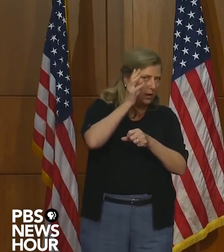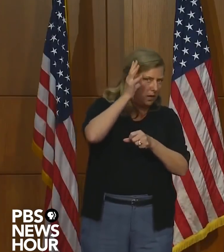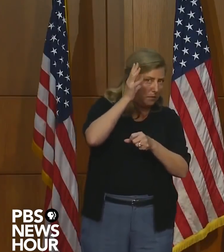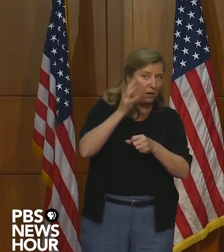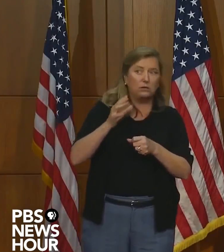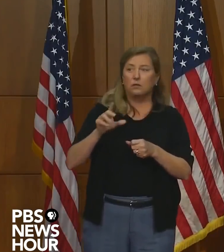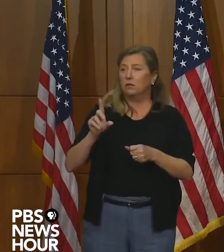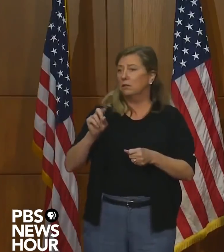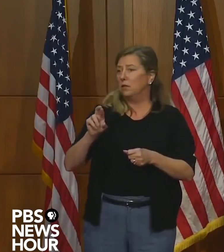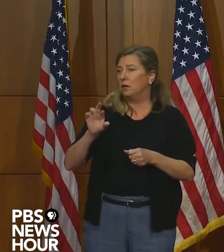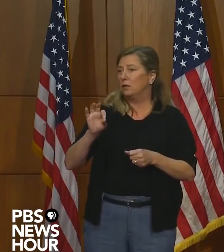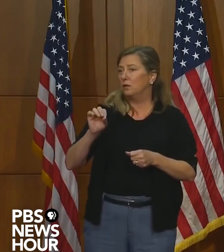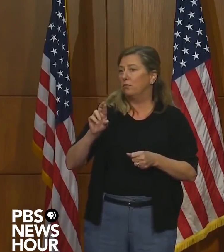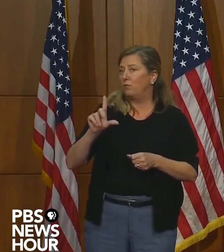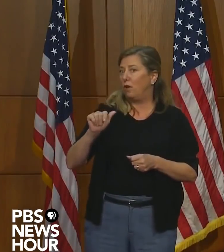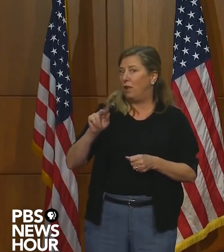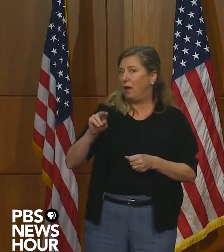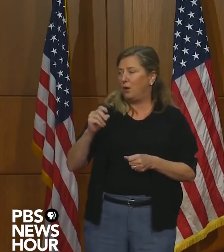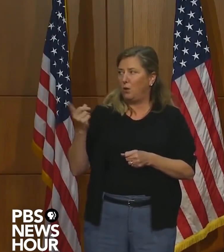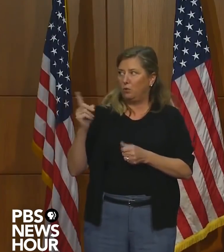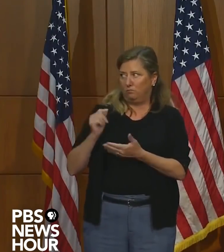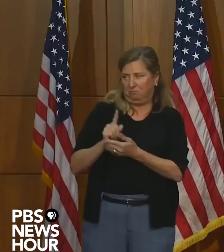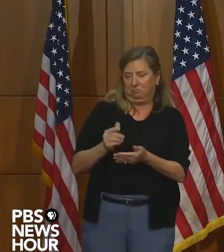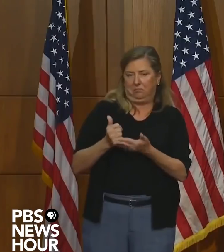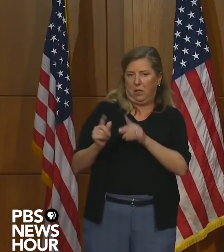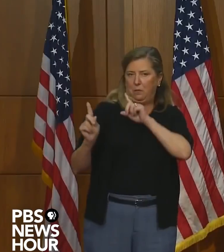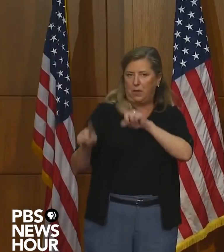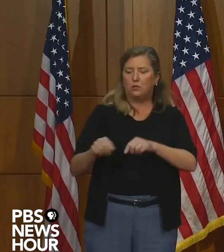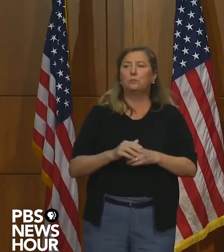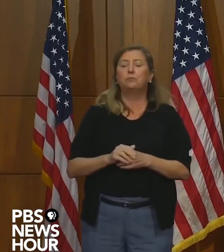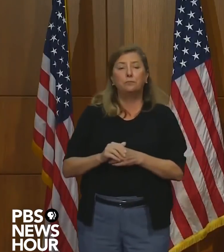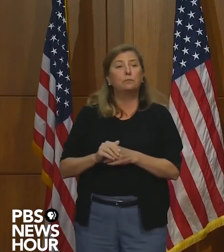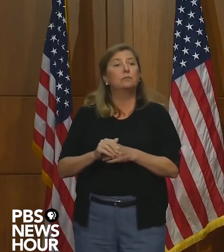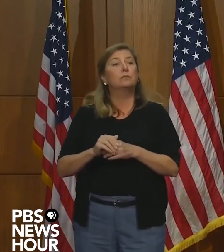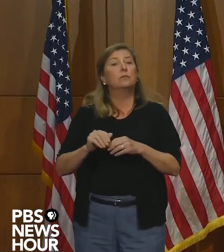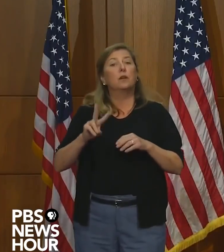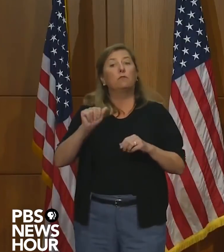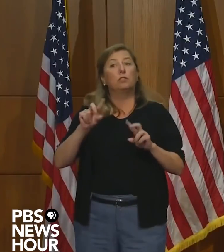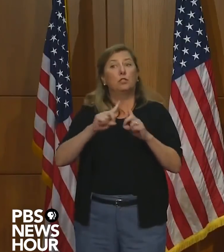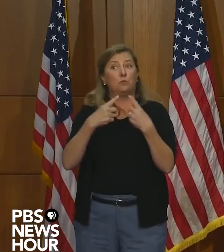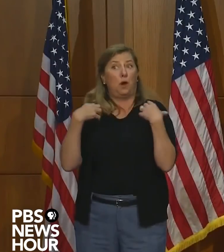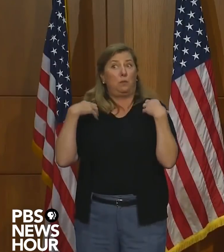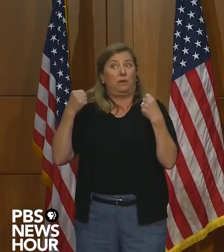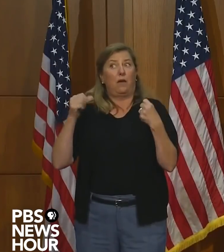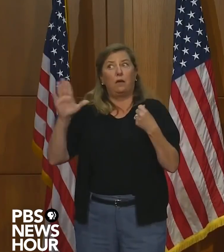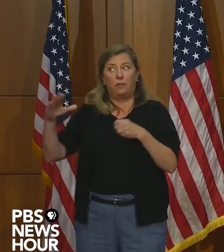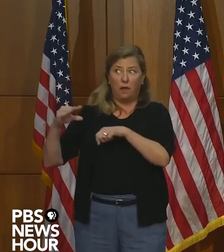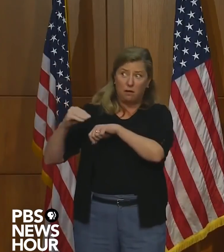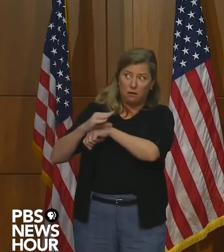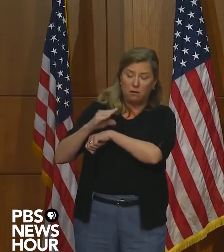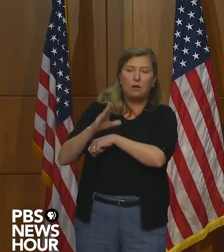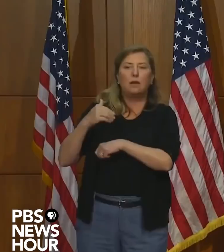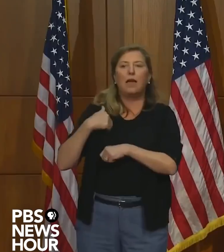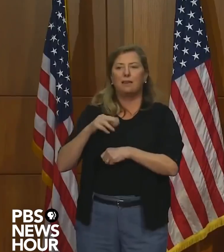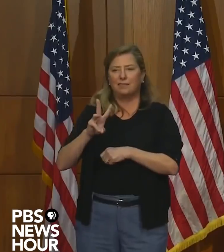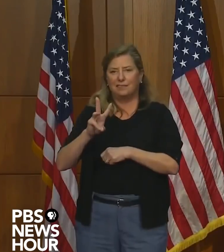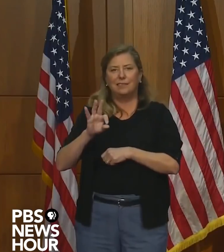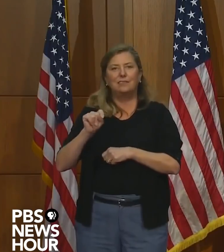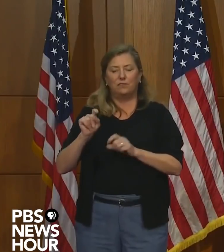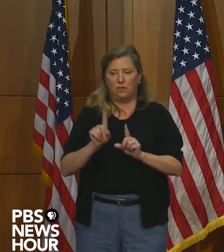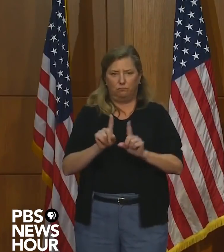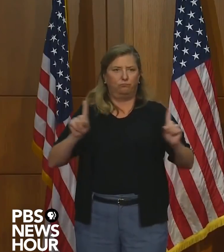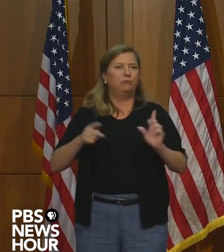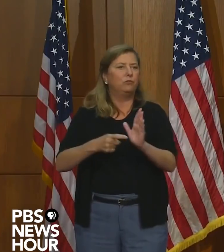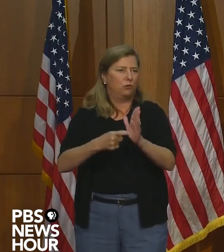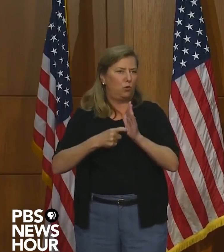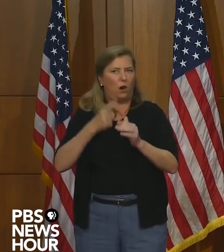Dr. Furlano can help on this as well. Uh, the guidance from the Virginia Department of Health does have, uh, six foot social distancing